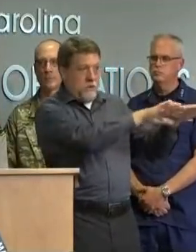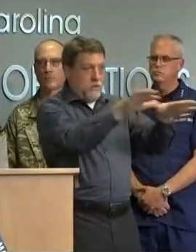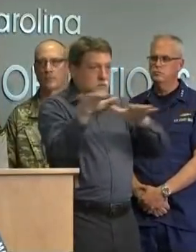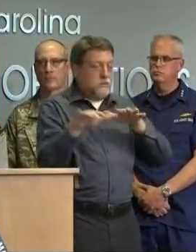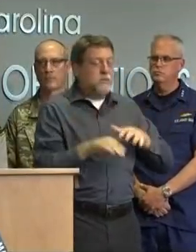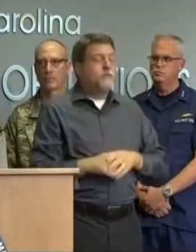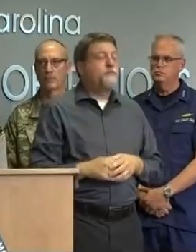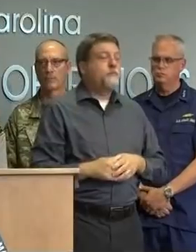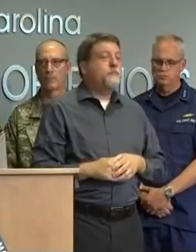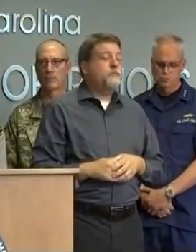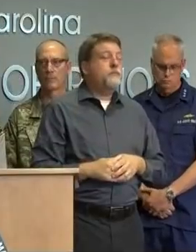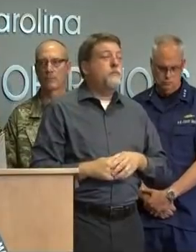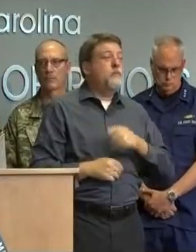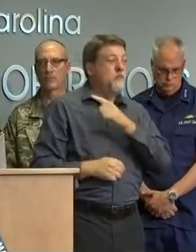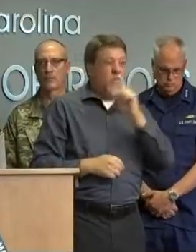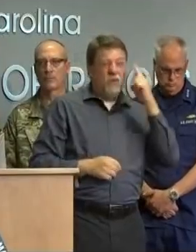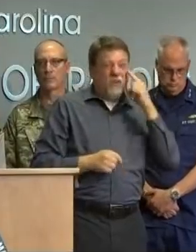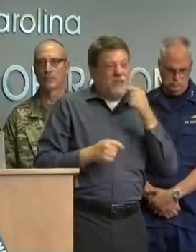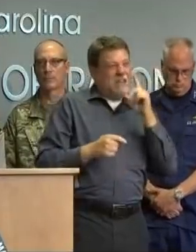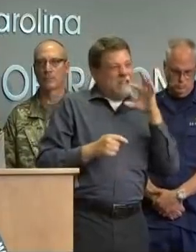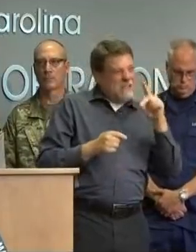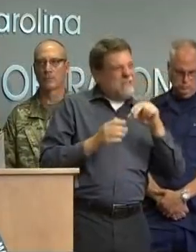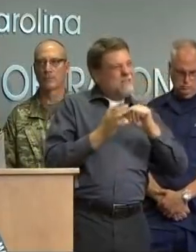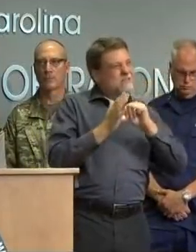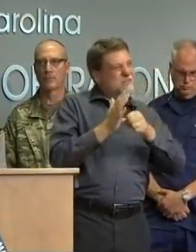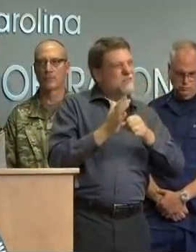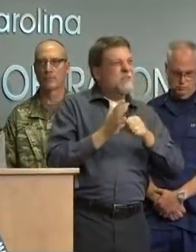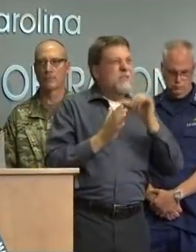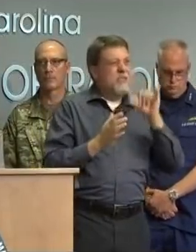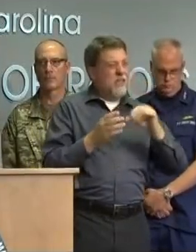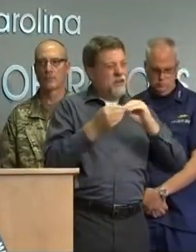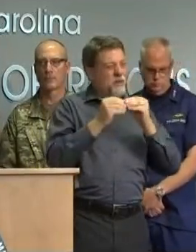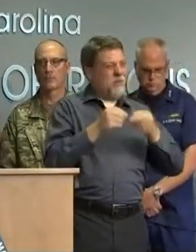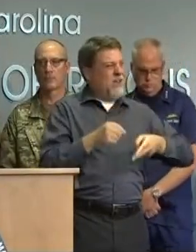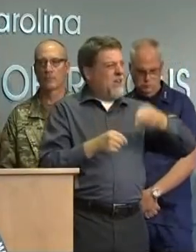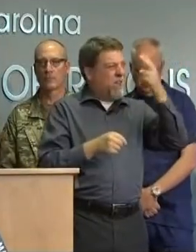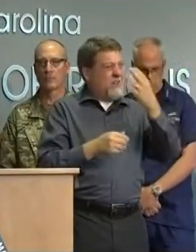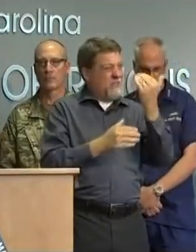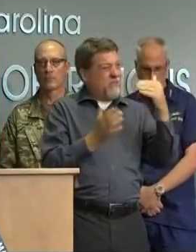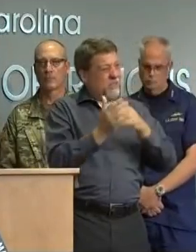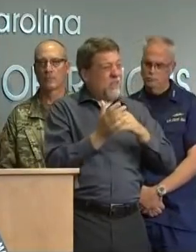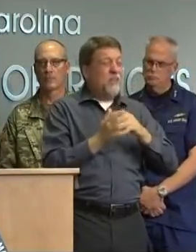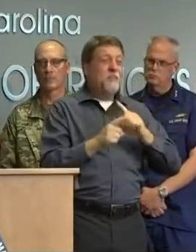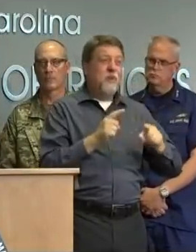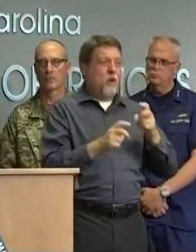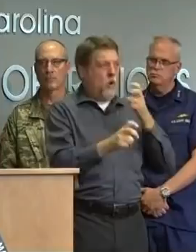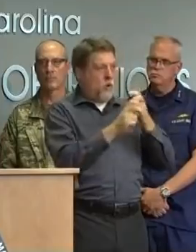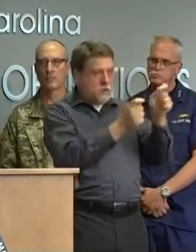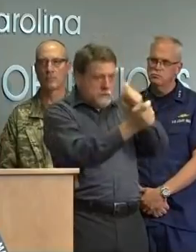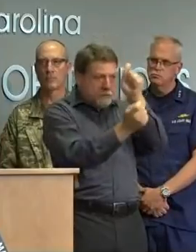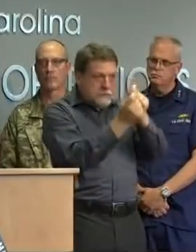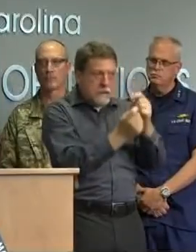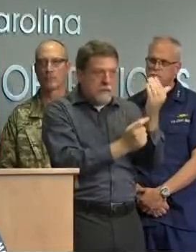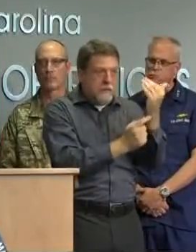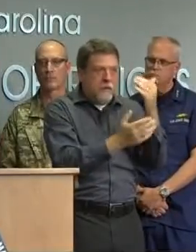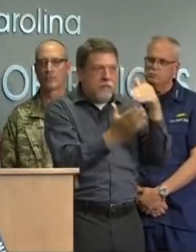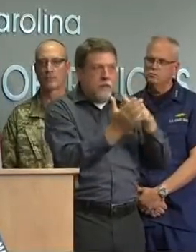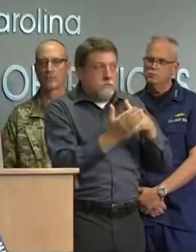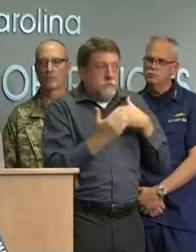it's a number that it's you have a hard time tracking as people come in and they come out based on the on the